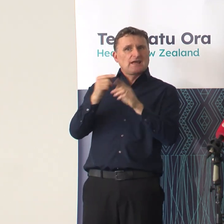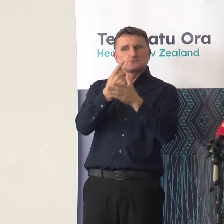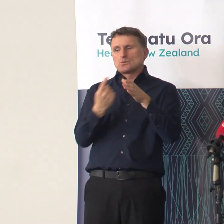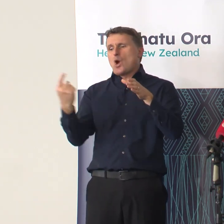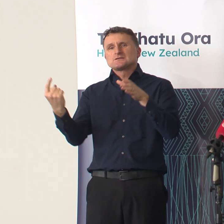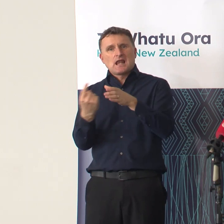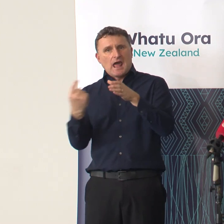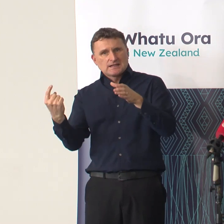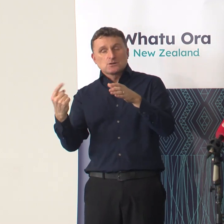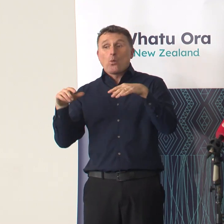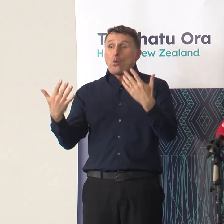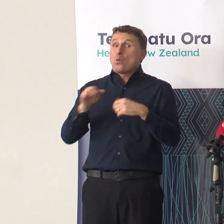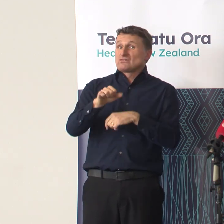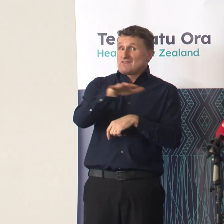families.